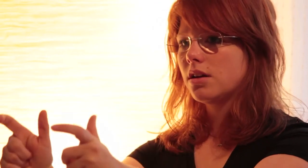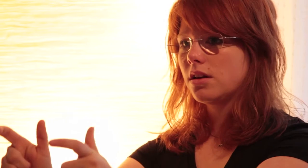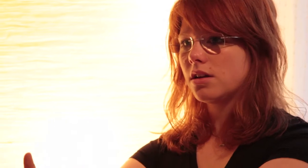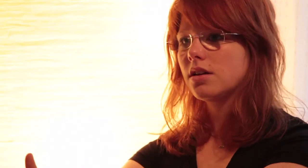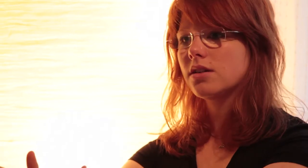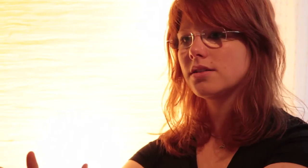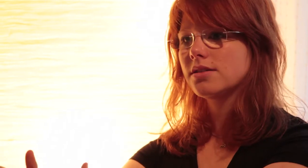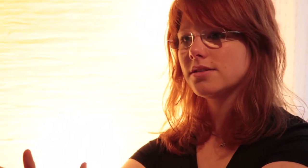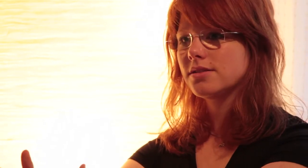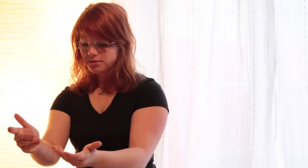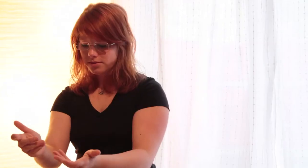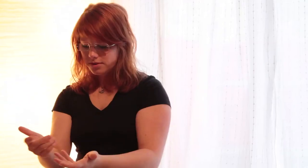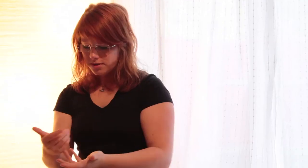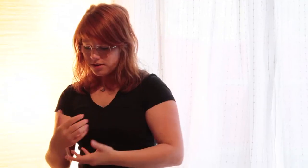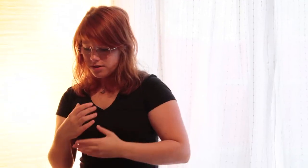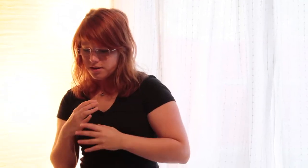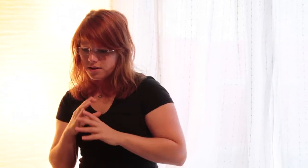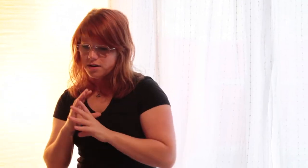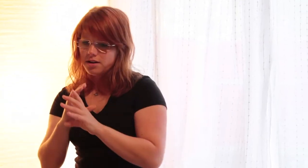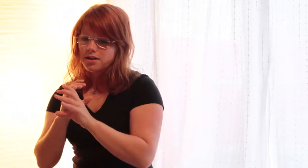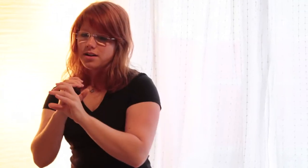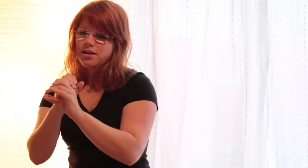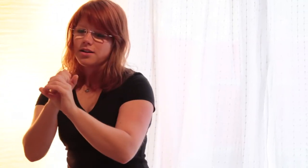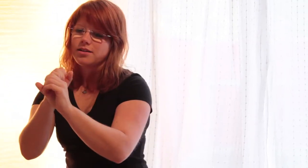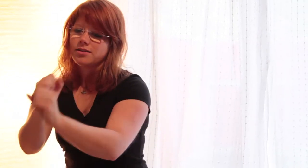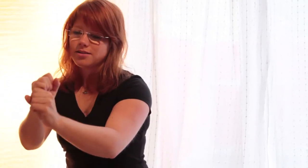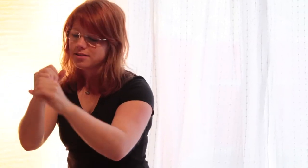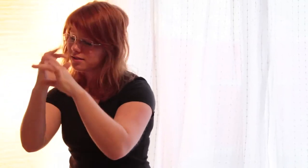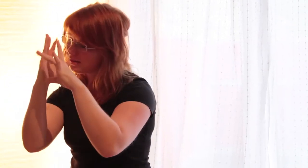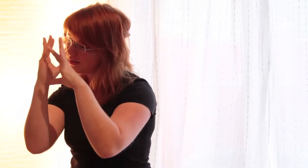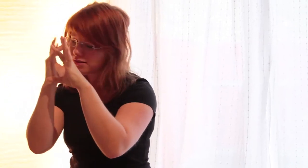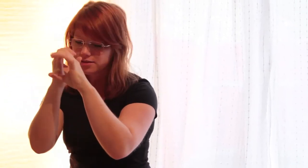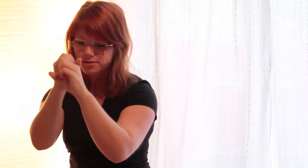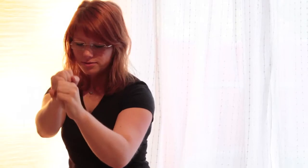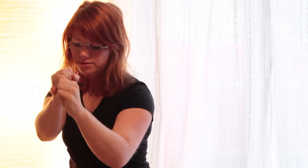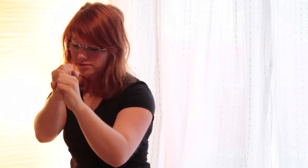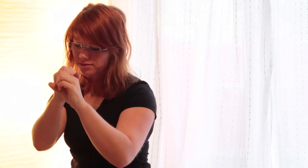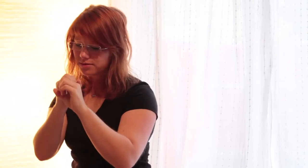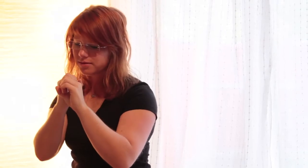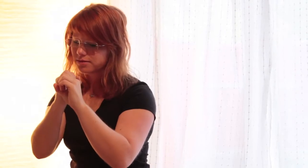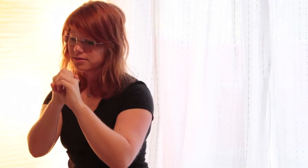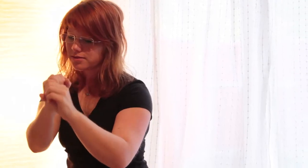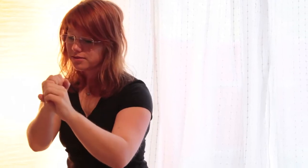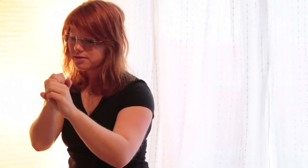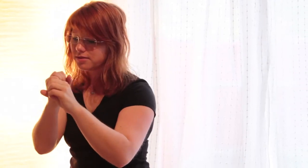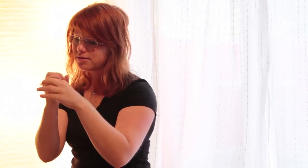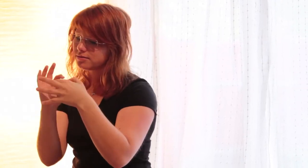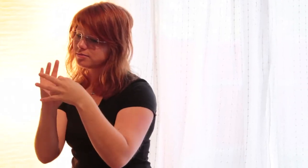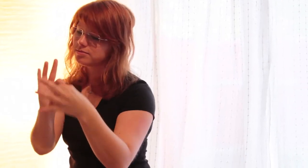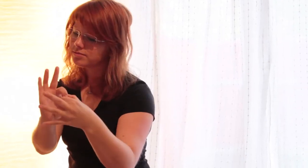Would you take me in Would you you me